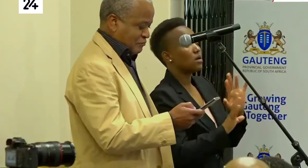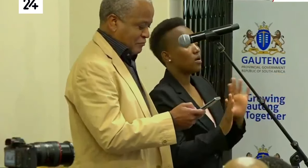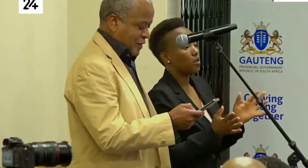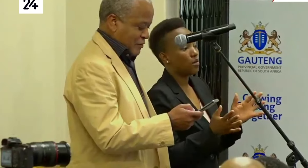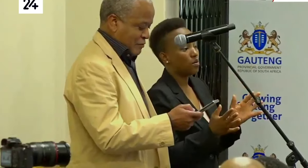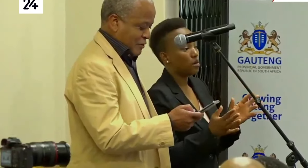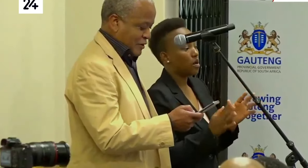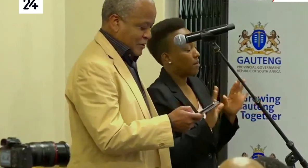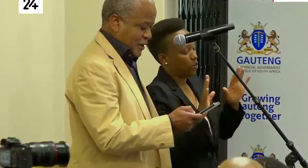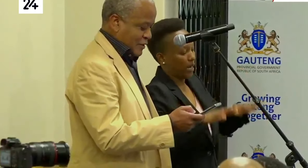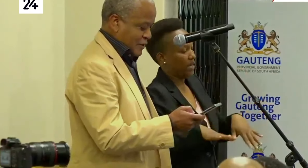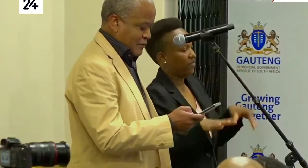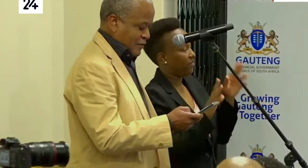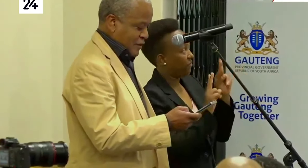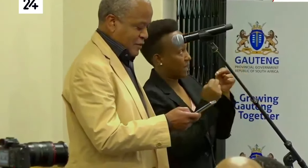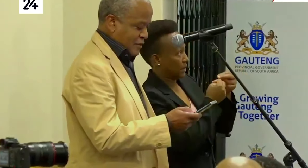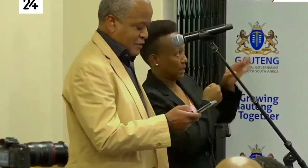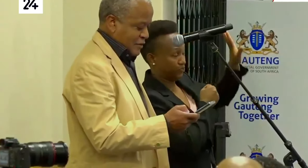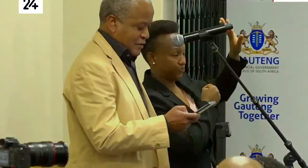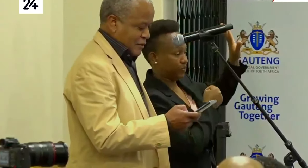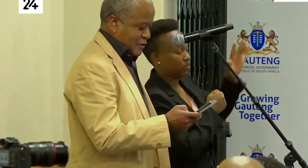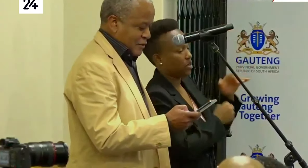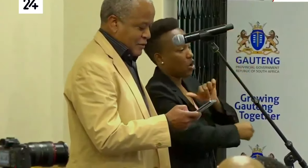the authorities that are dealing with that.